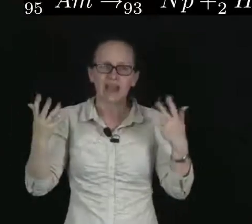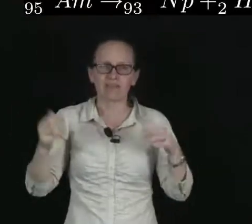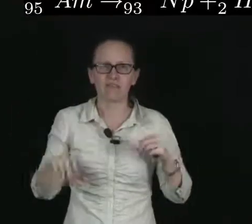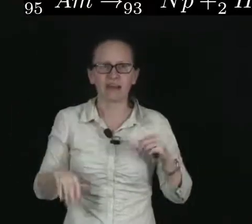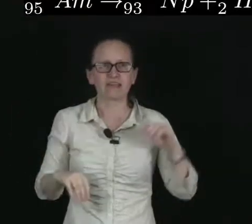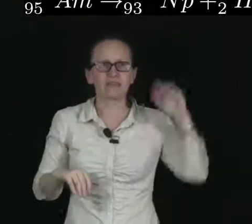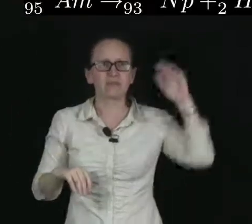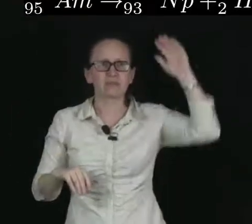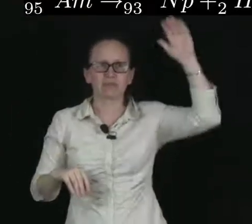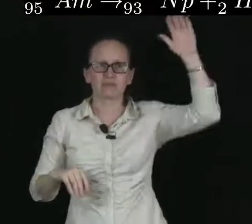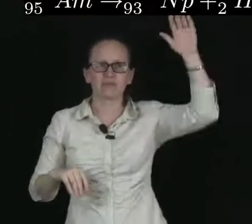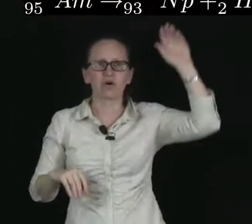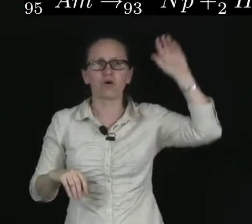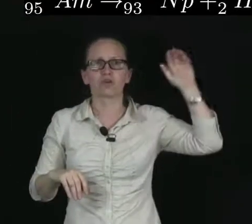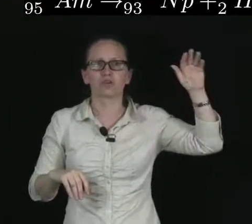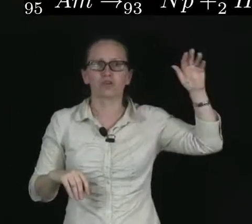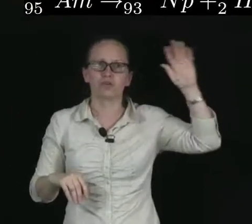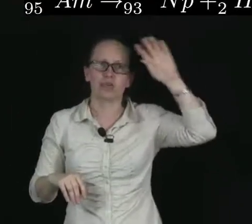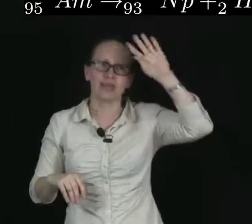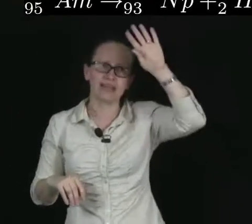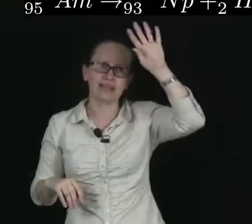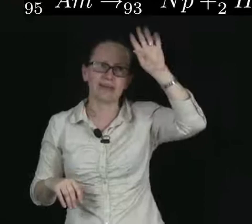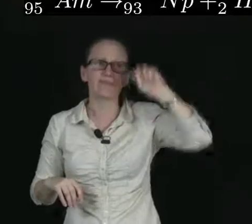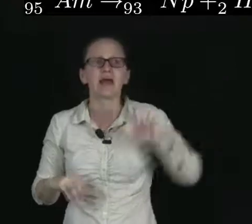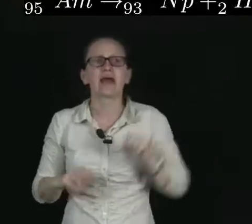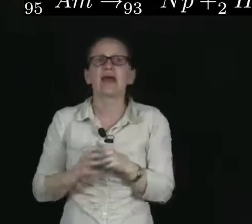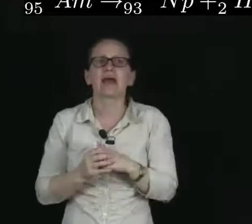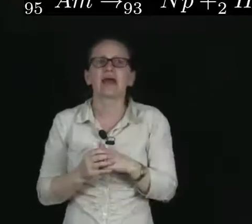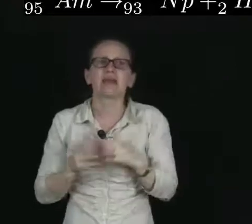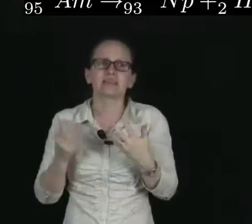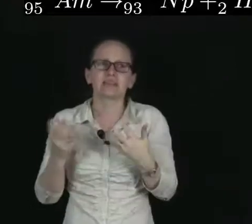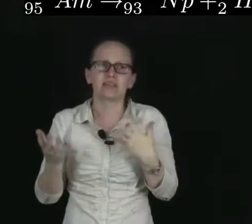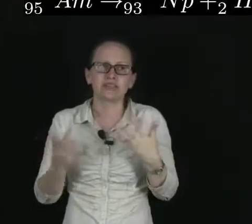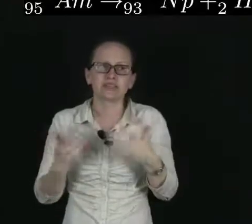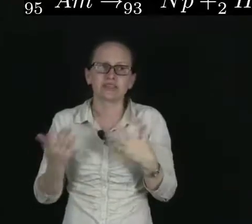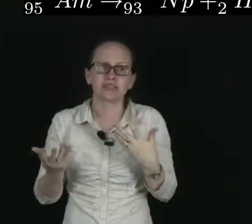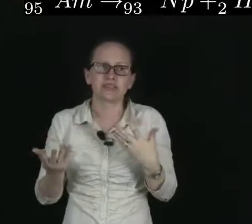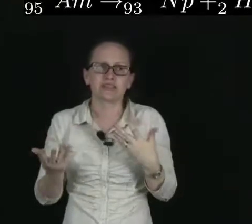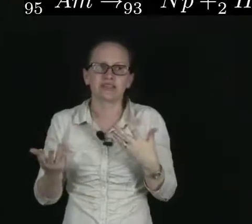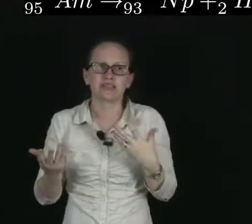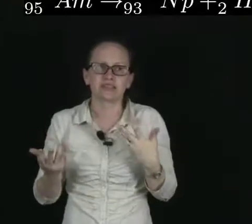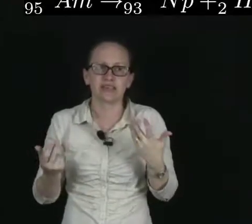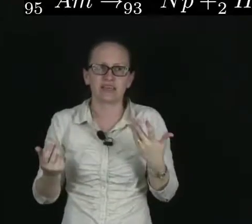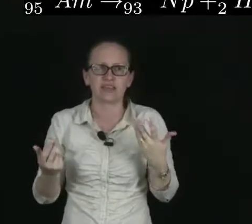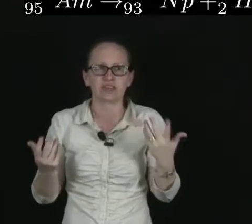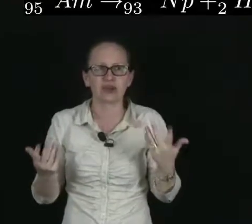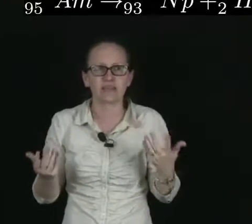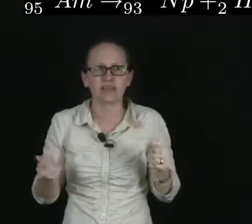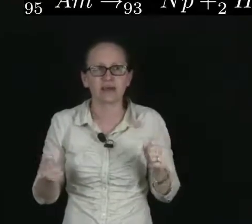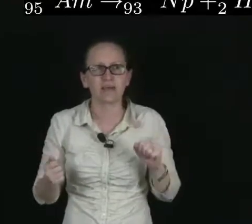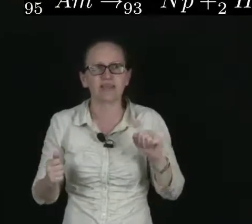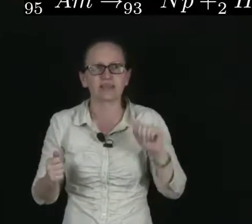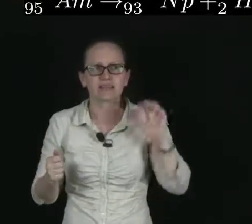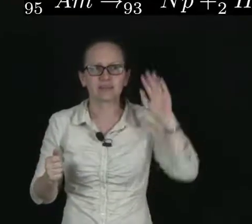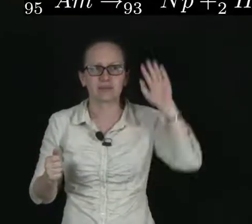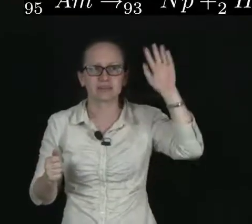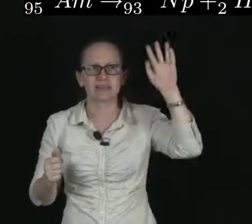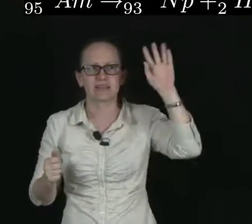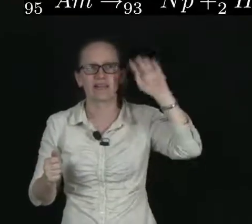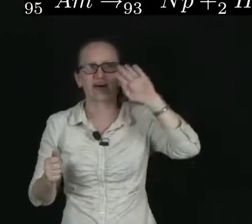alpha particle, which is 4-2 helium, and then you can see that the atomic number needs to be 95